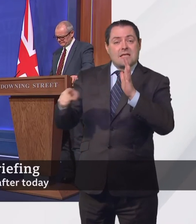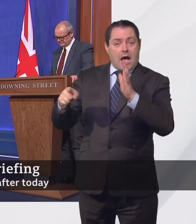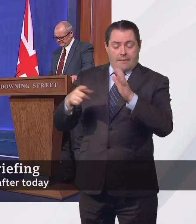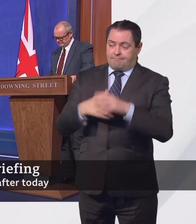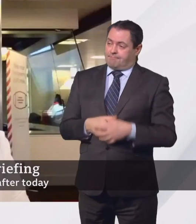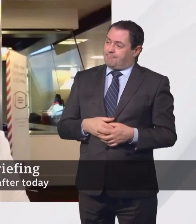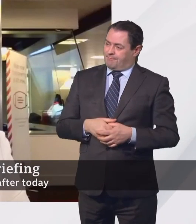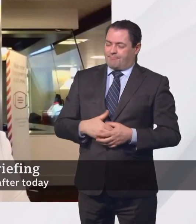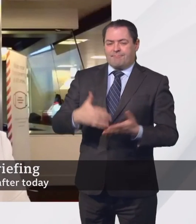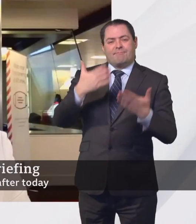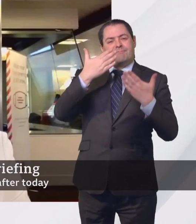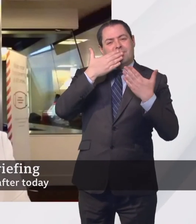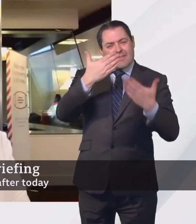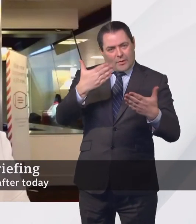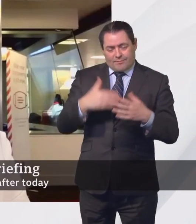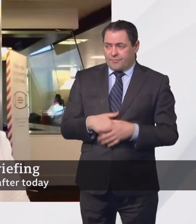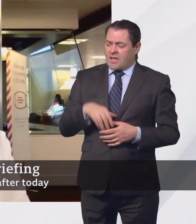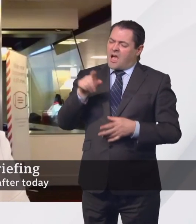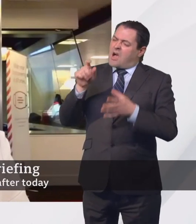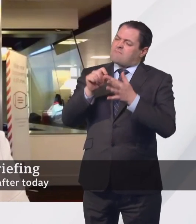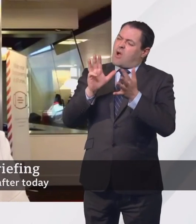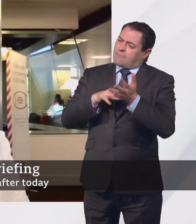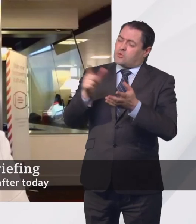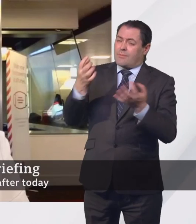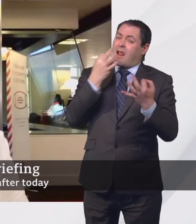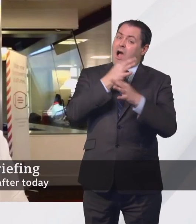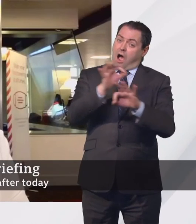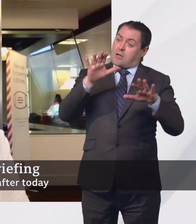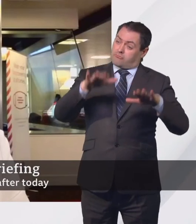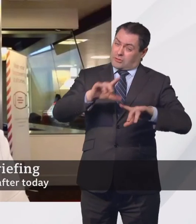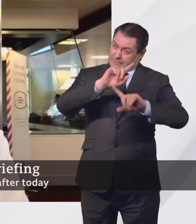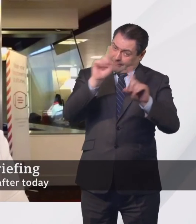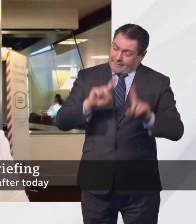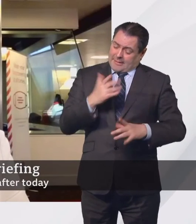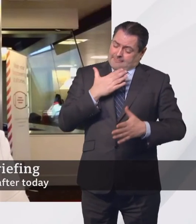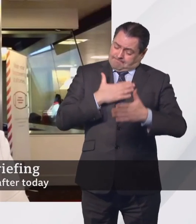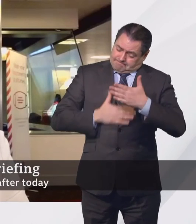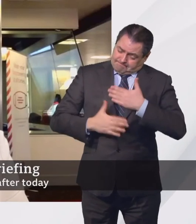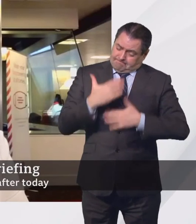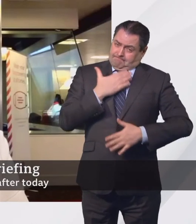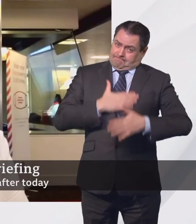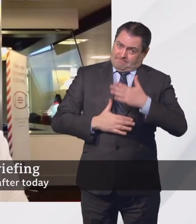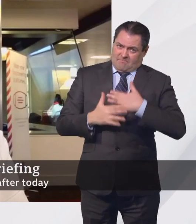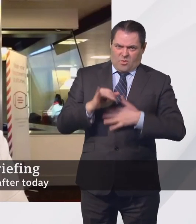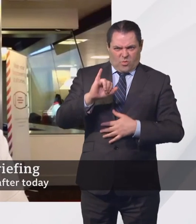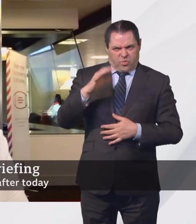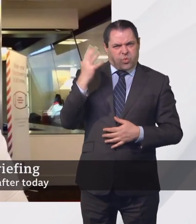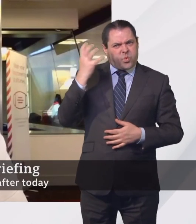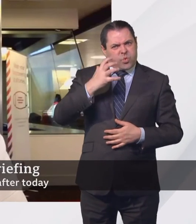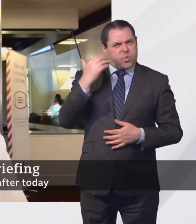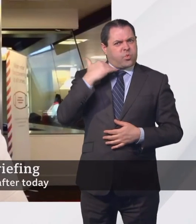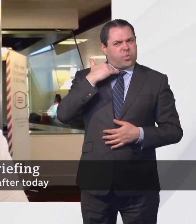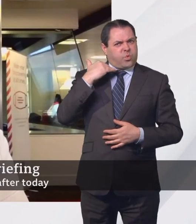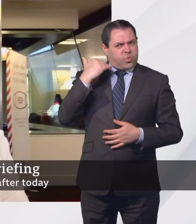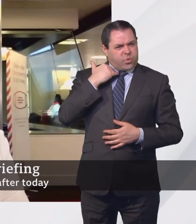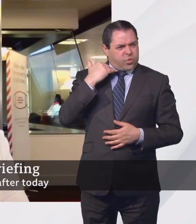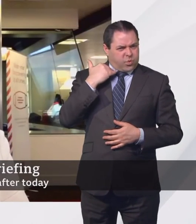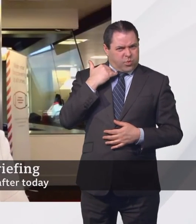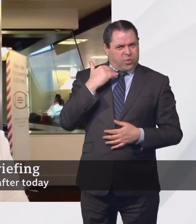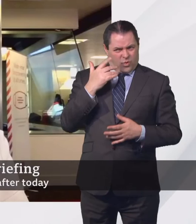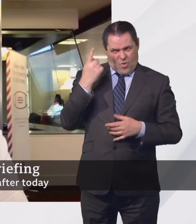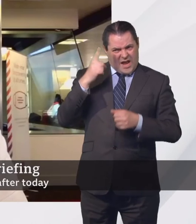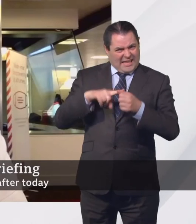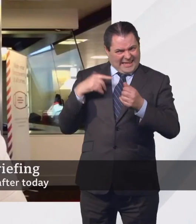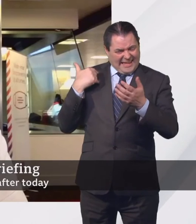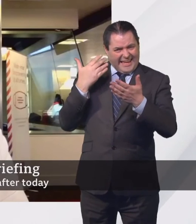Thank you. Prime Minister, you've asked a lot of the British people over the past year and now even as that vaccination programme has rolled out and cases